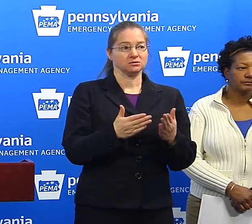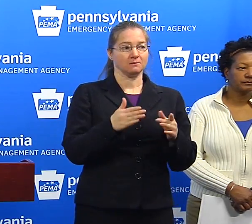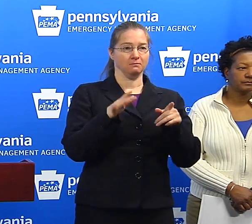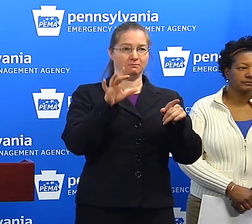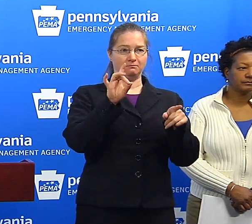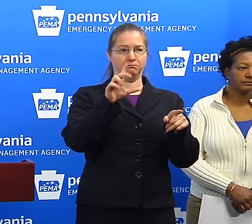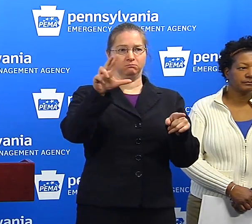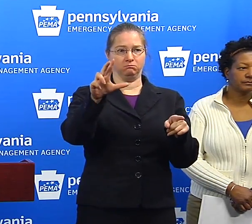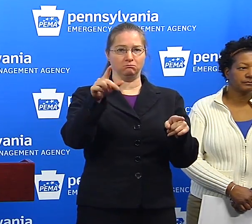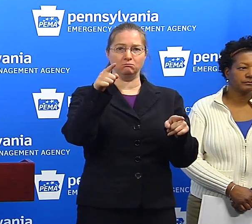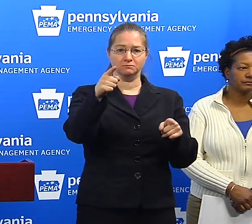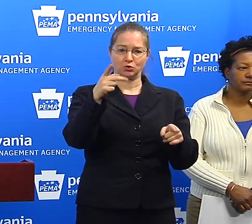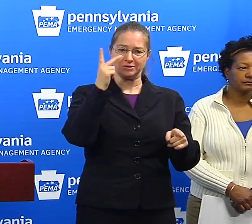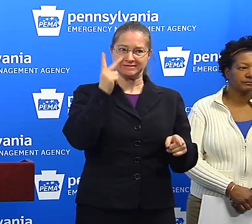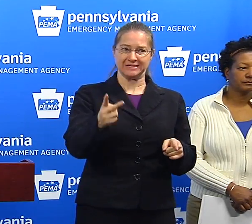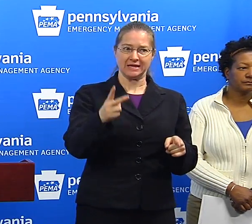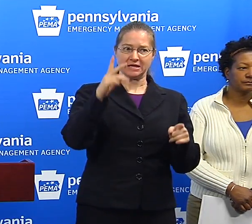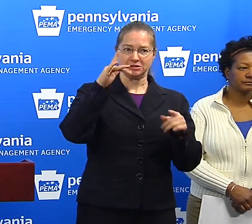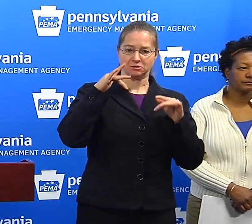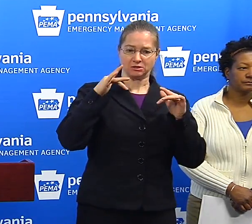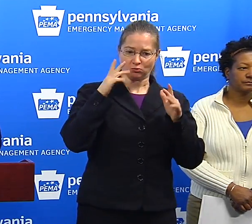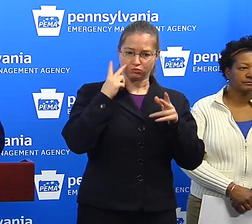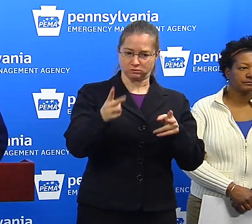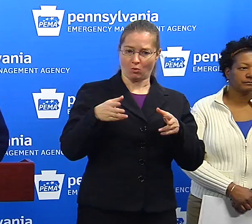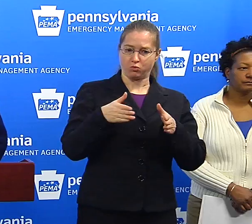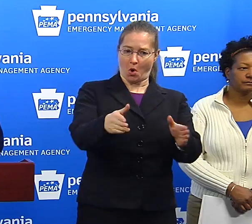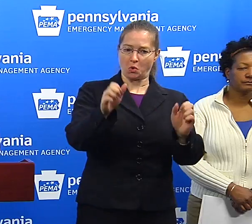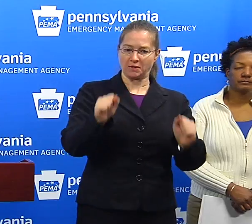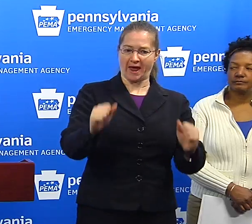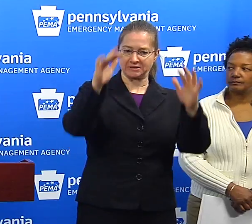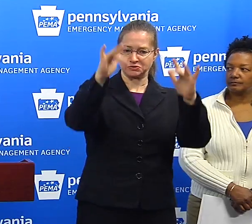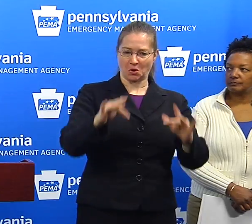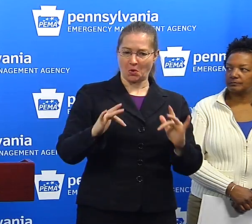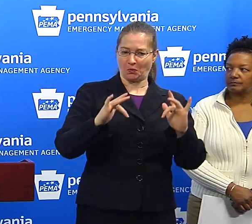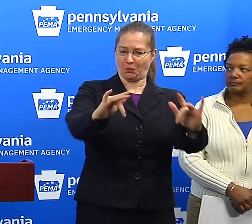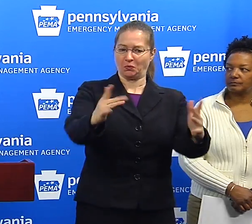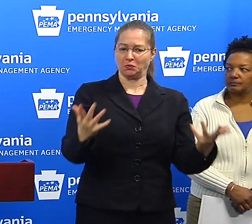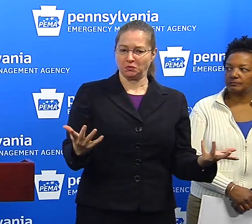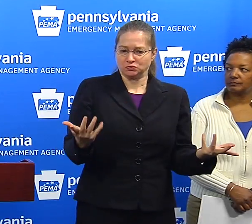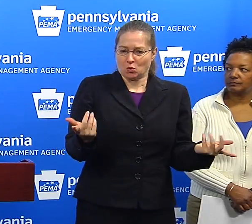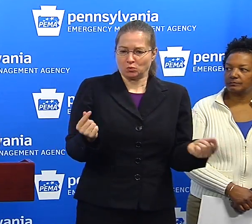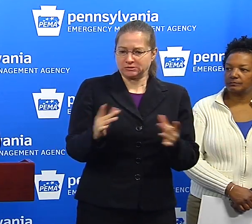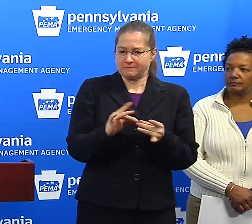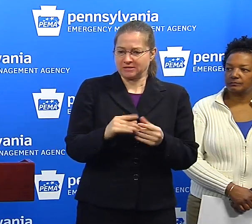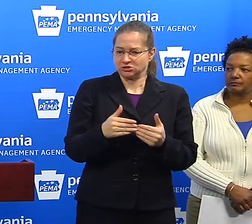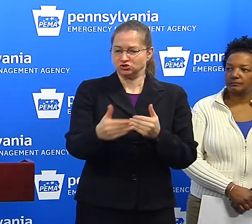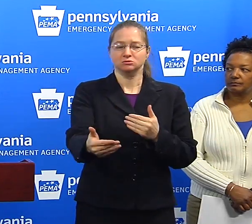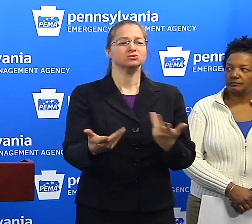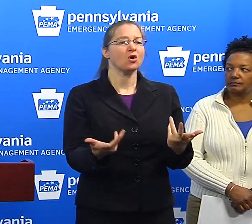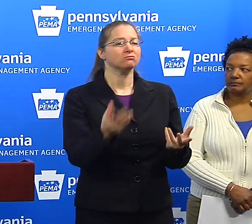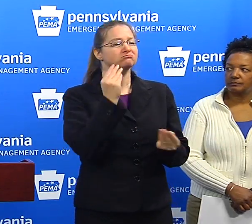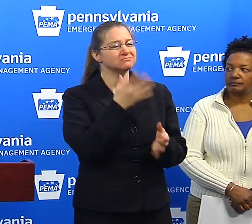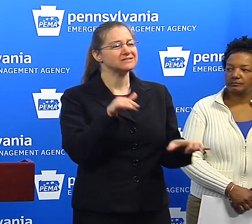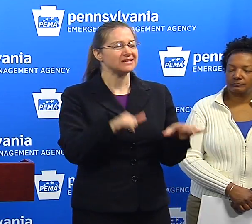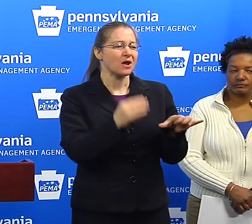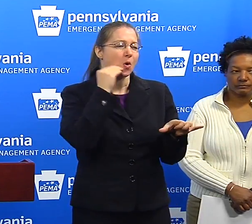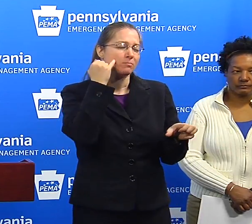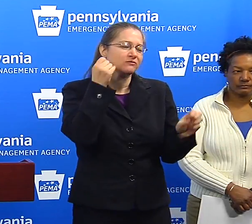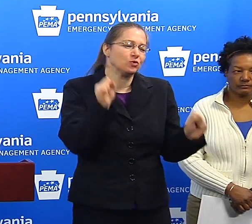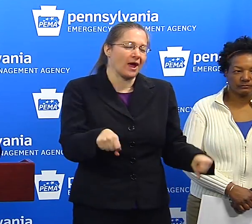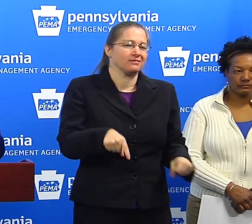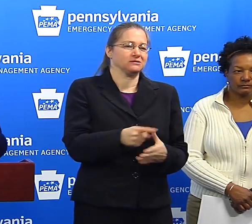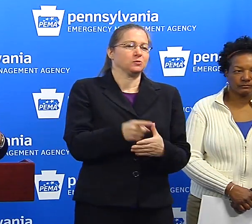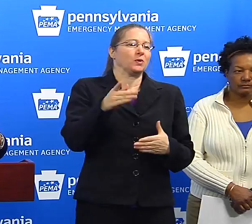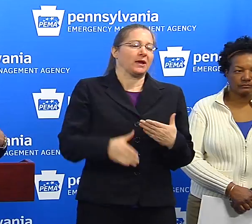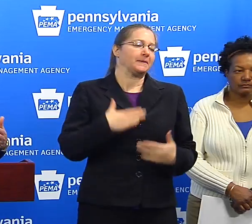the way here to still stay off. What's the – Yeah, mean, exercise restraint. This is the weekend. If you can, stay home, because